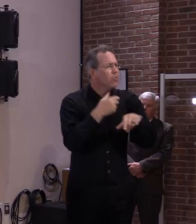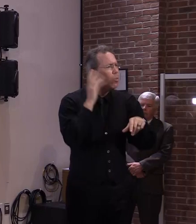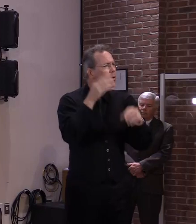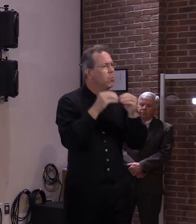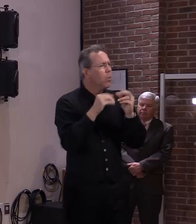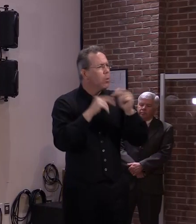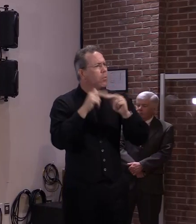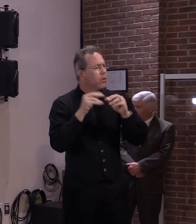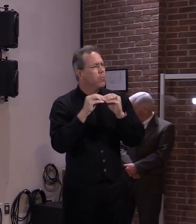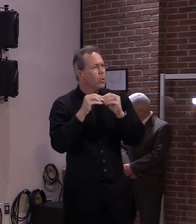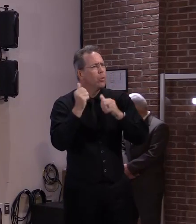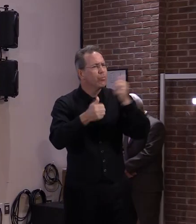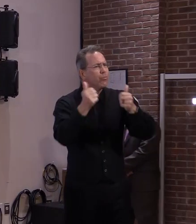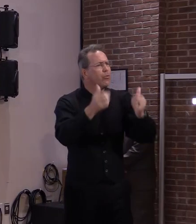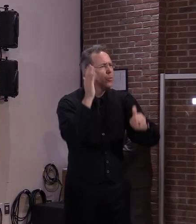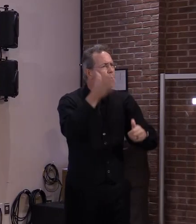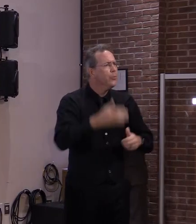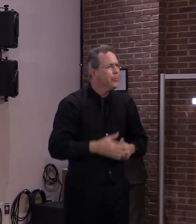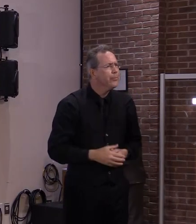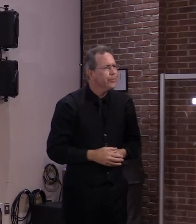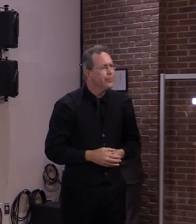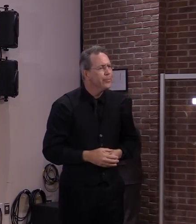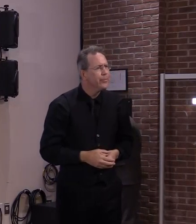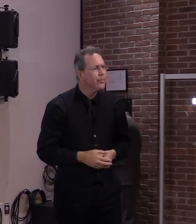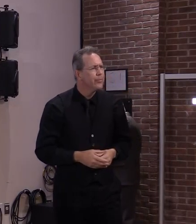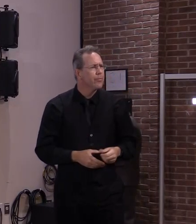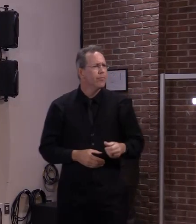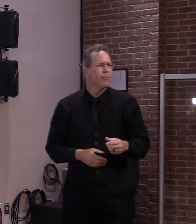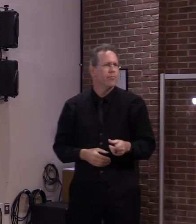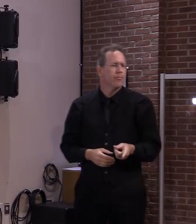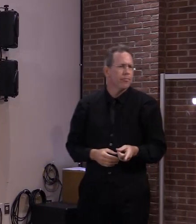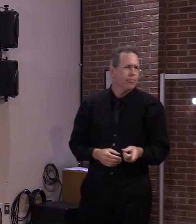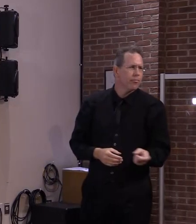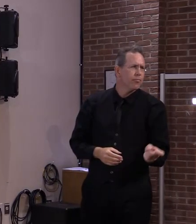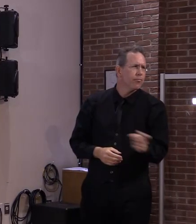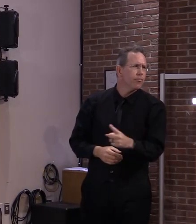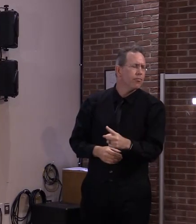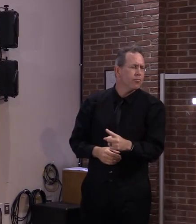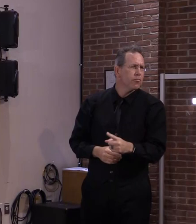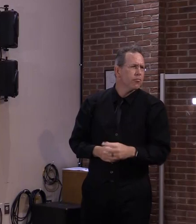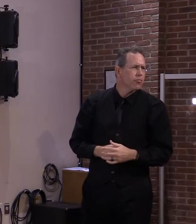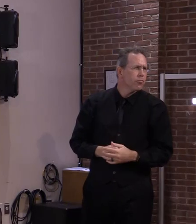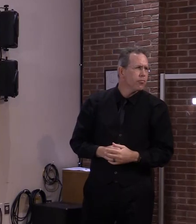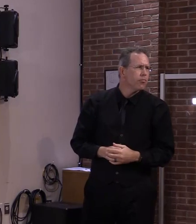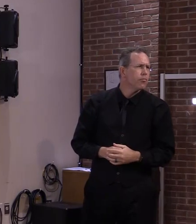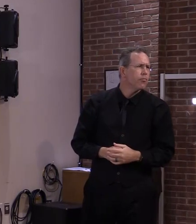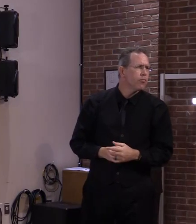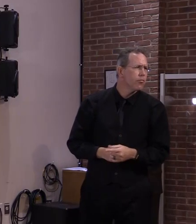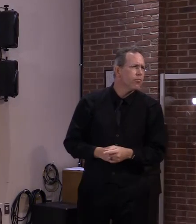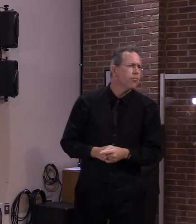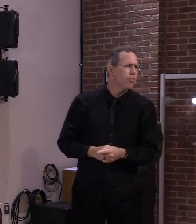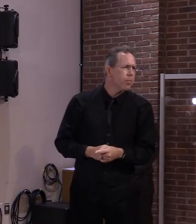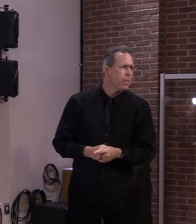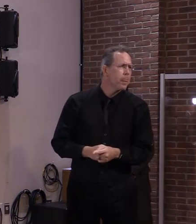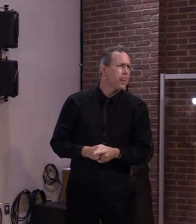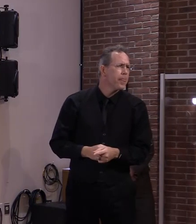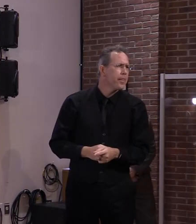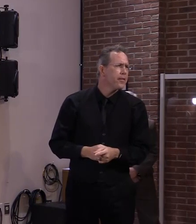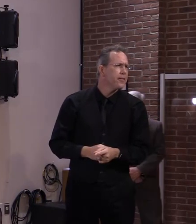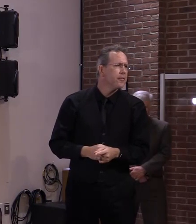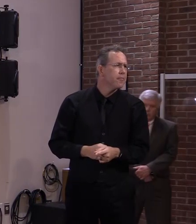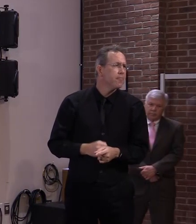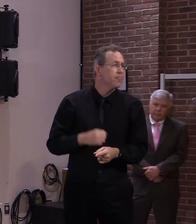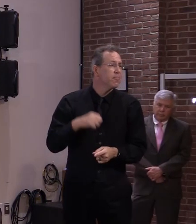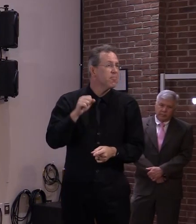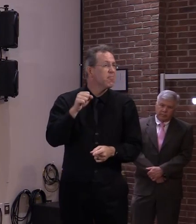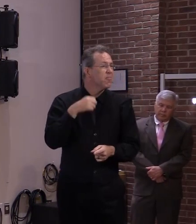Exactly. And I would just add that last winter, with the CRF money, we were able to build 500 units of housing in six to